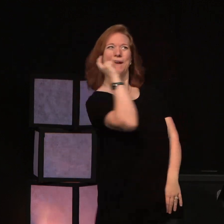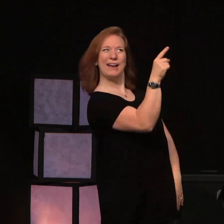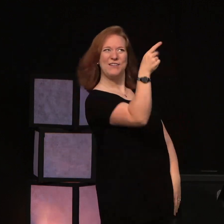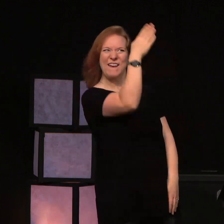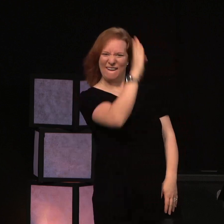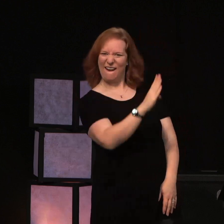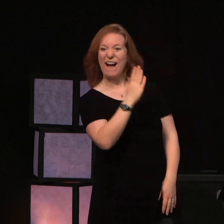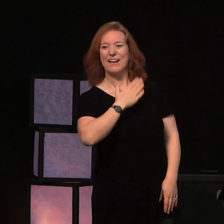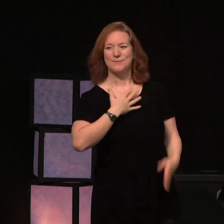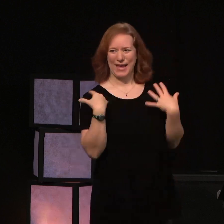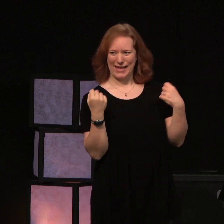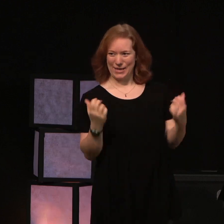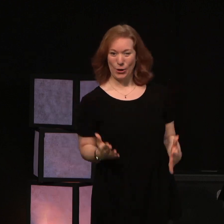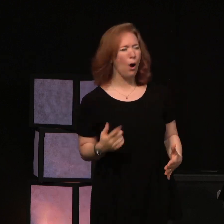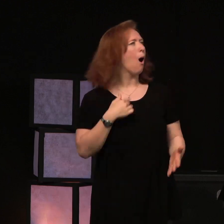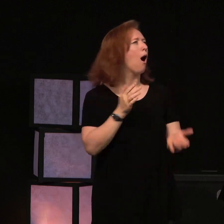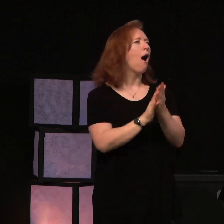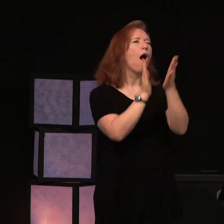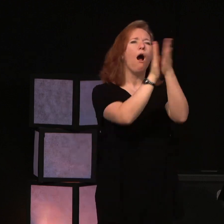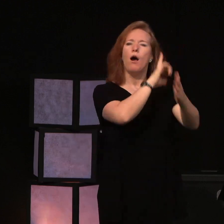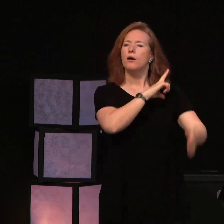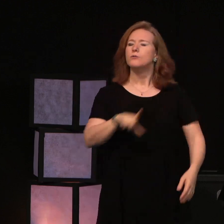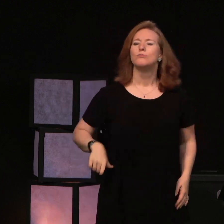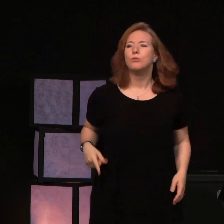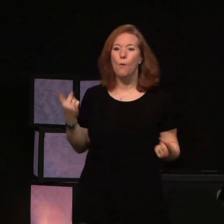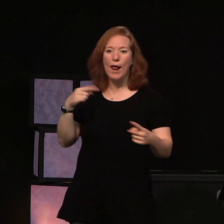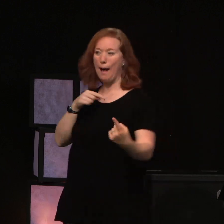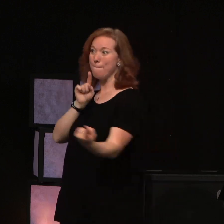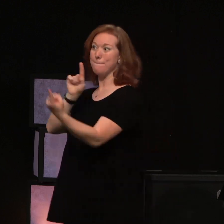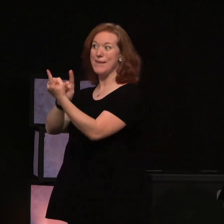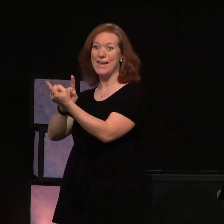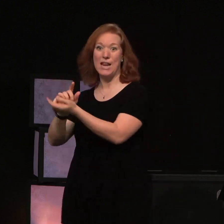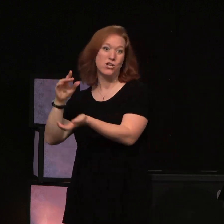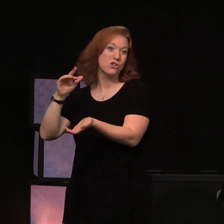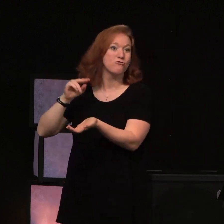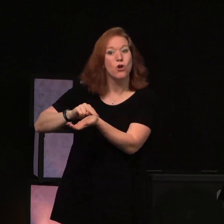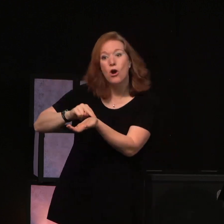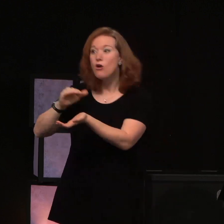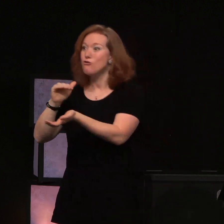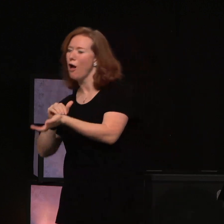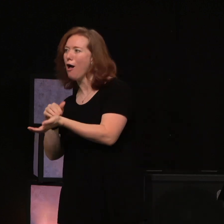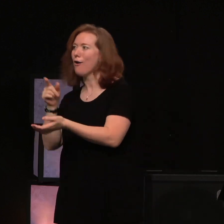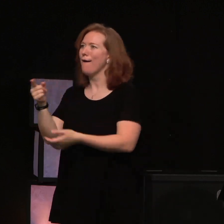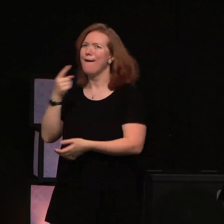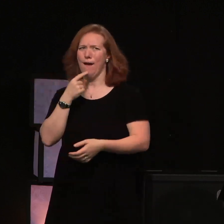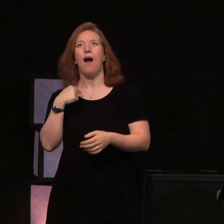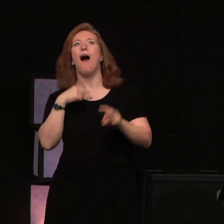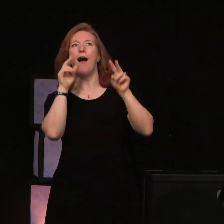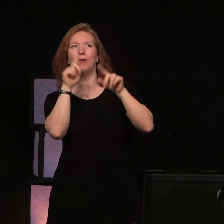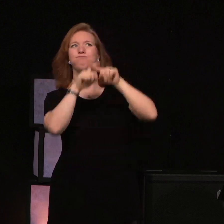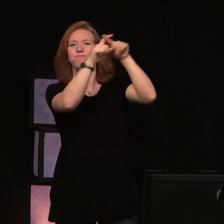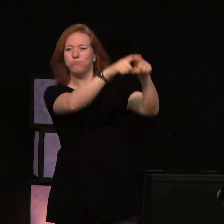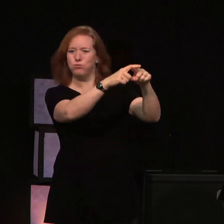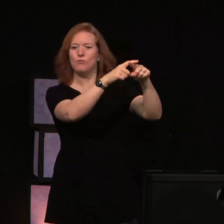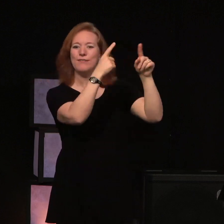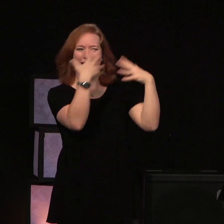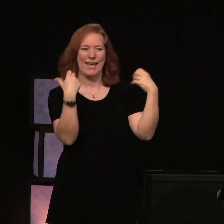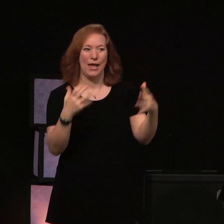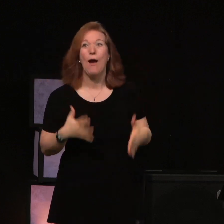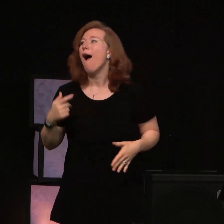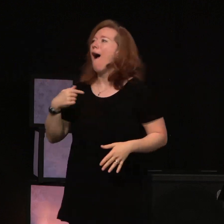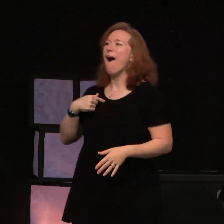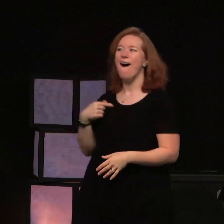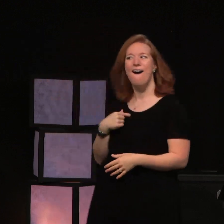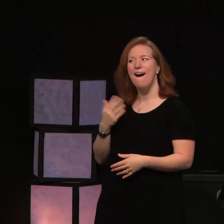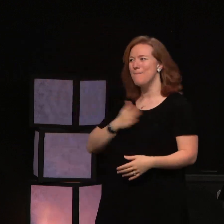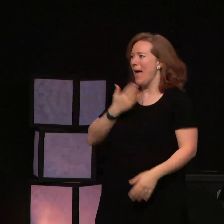Praise the Lord. I have heard of some, met some, and I like it. I put a lot more confidence in what they tell me